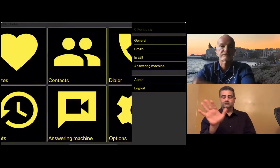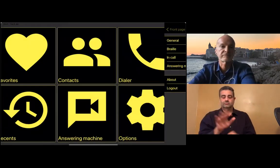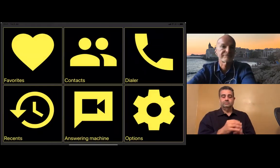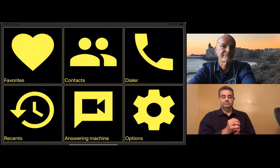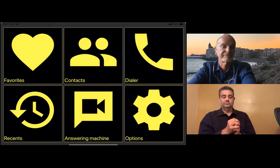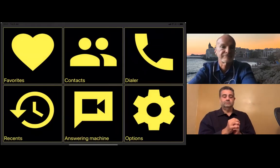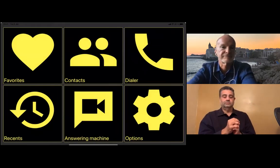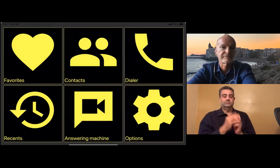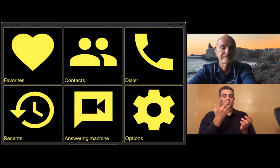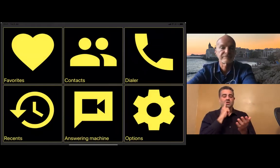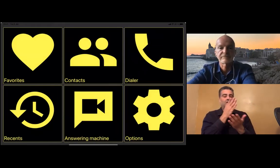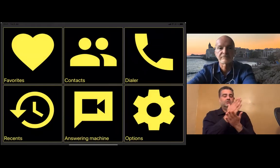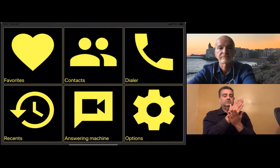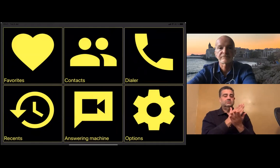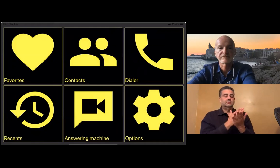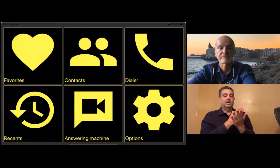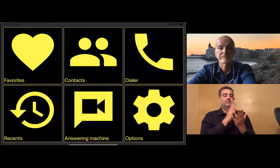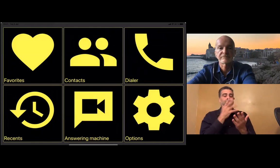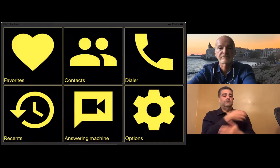specifications that we've shown you today.